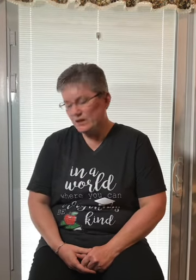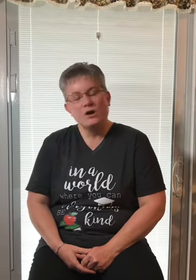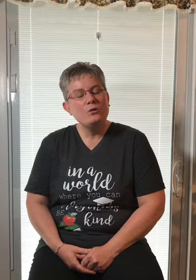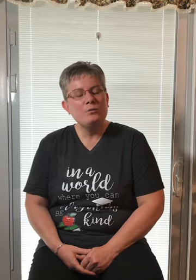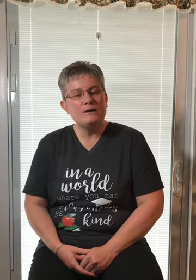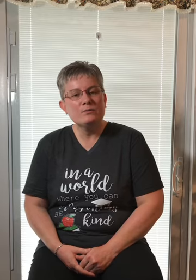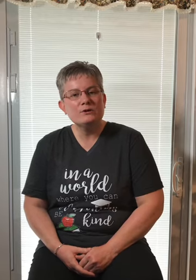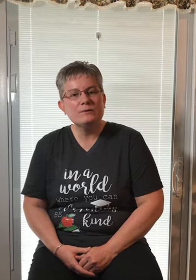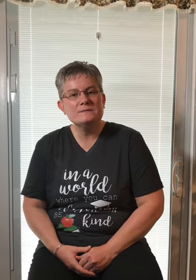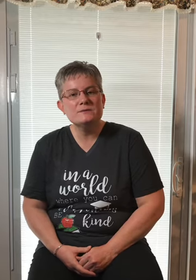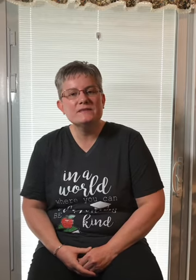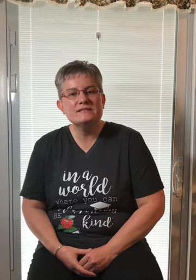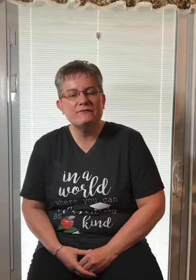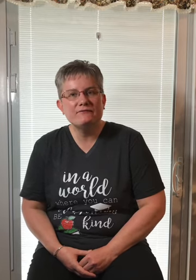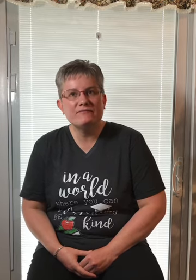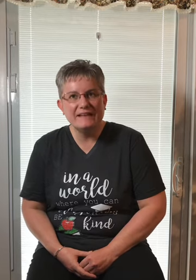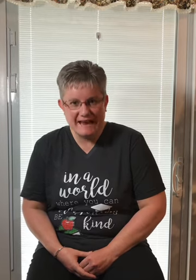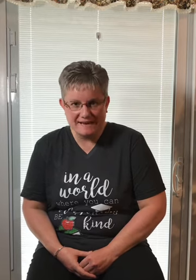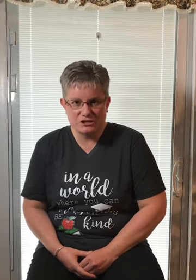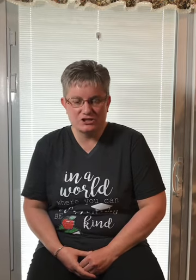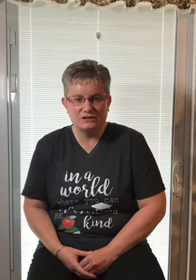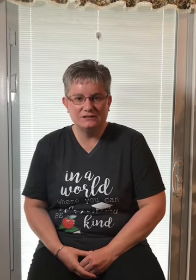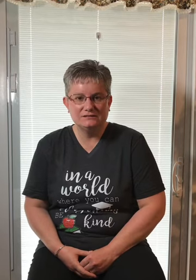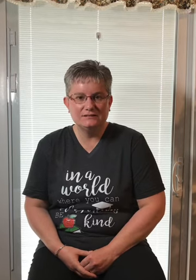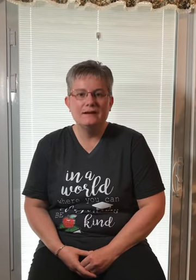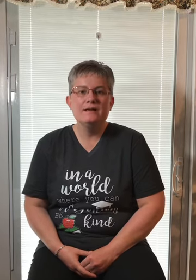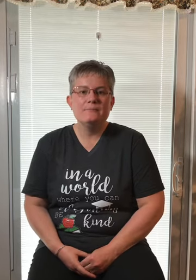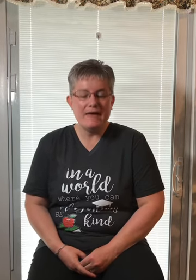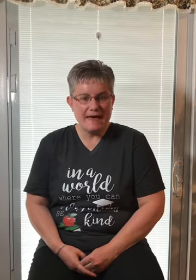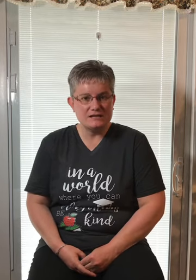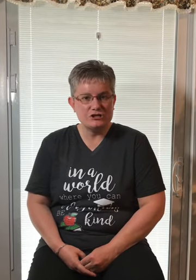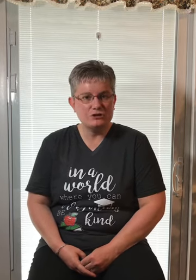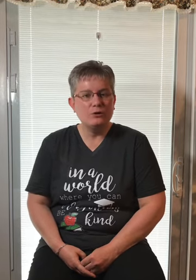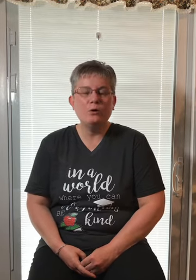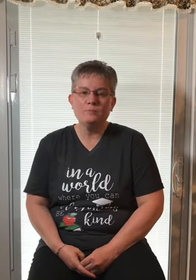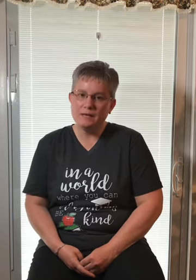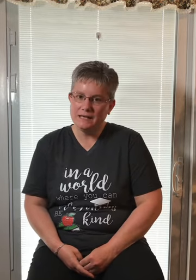One word rhymes with flash, mash, or me?